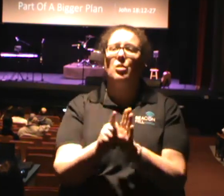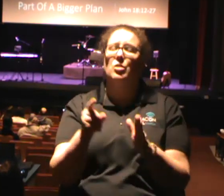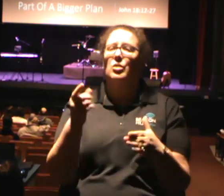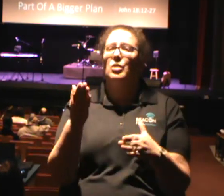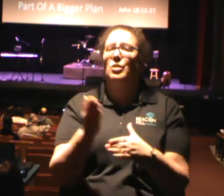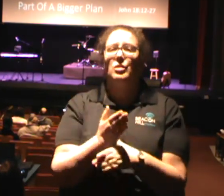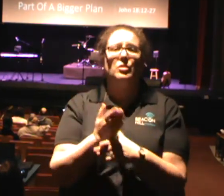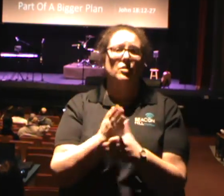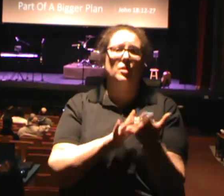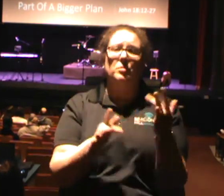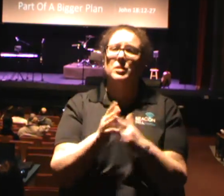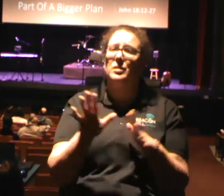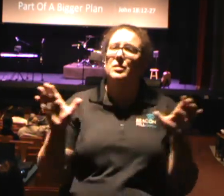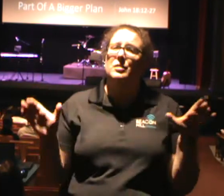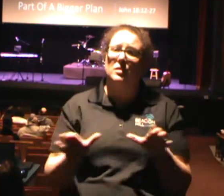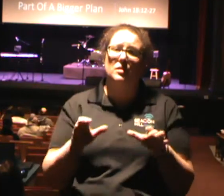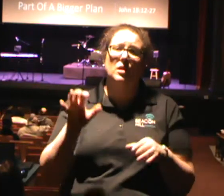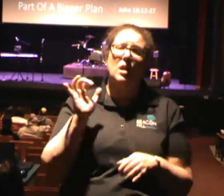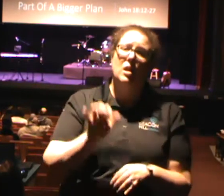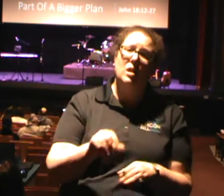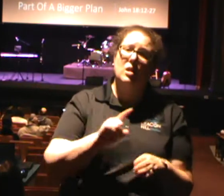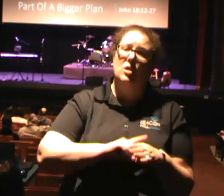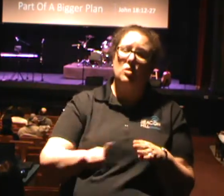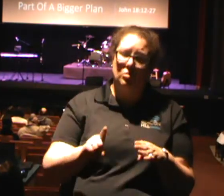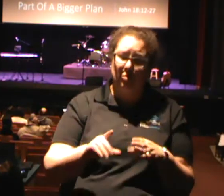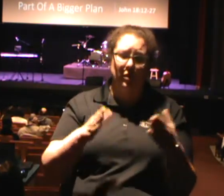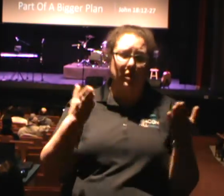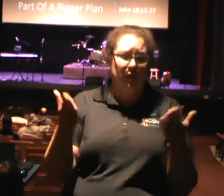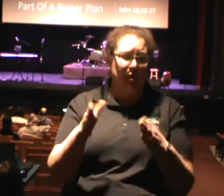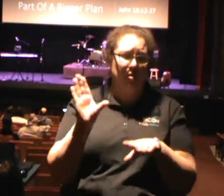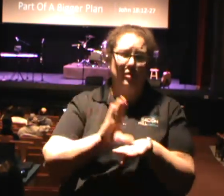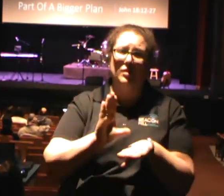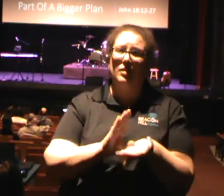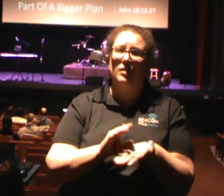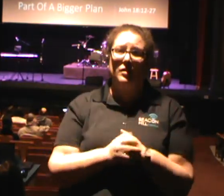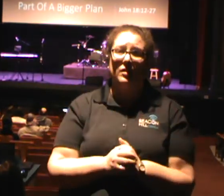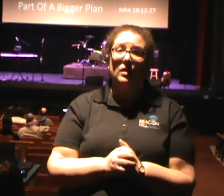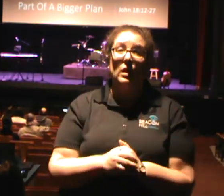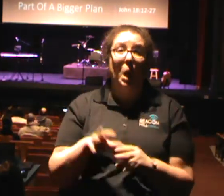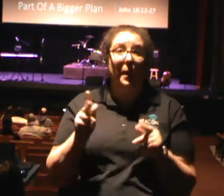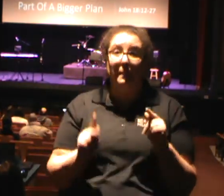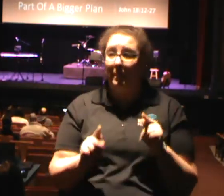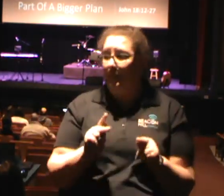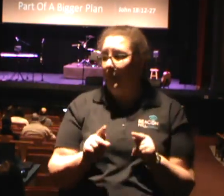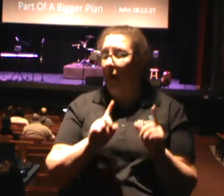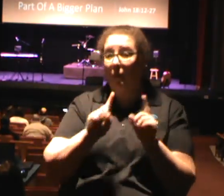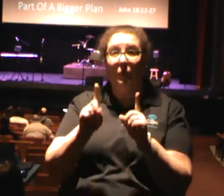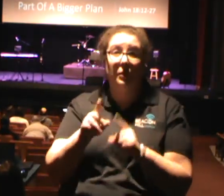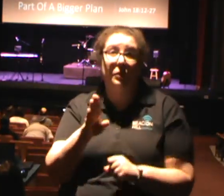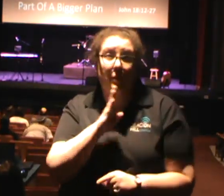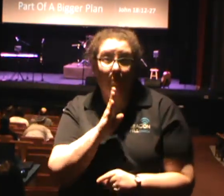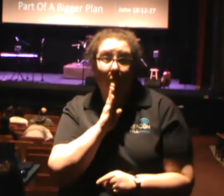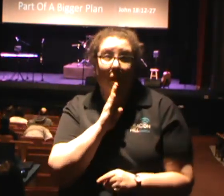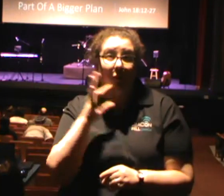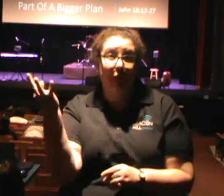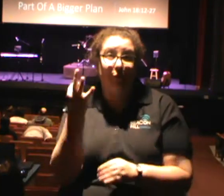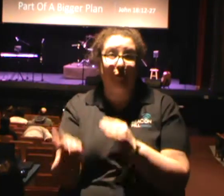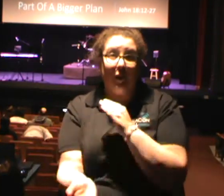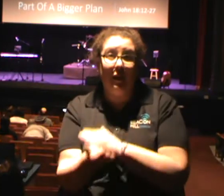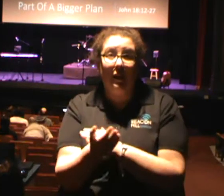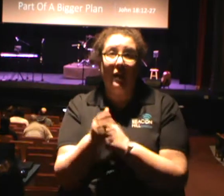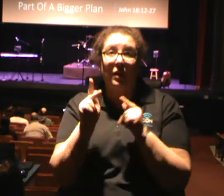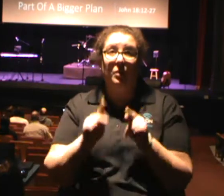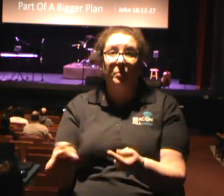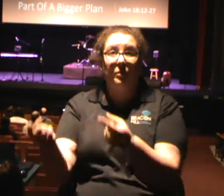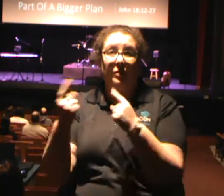this week in our church. It's been absolutely, I mean, church, people, I went to breakfast Friday morning and somebody gave me a hundred